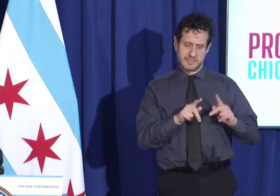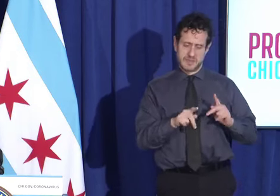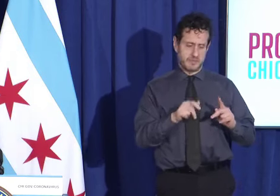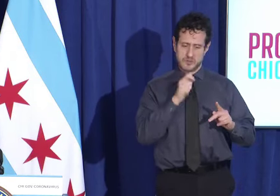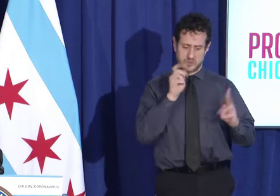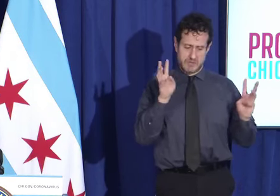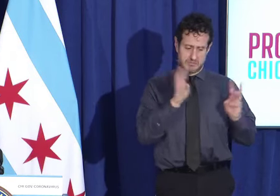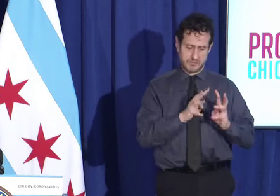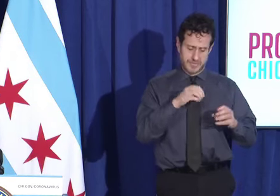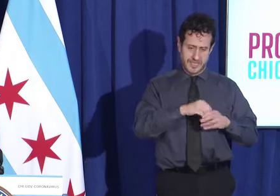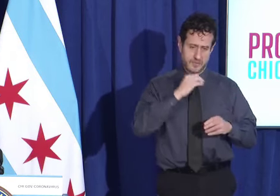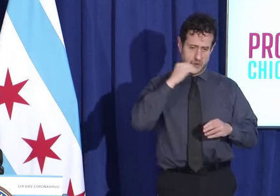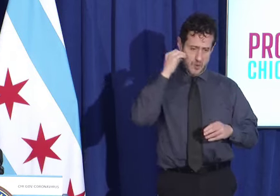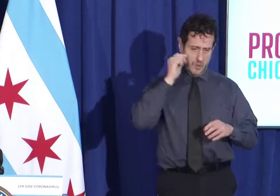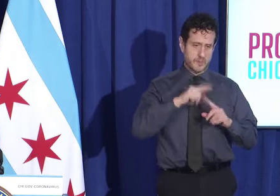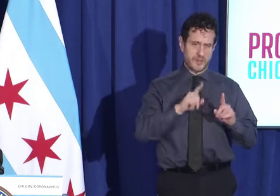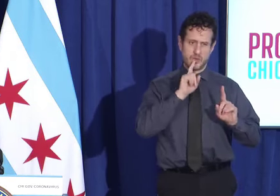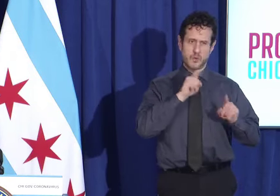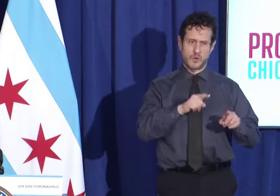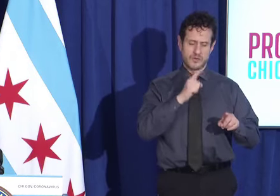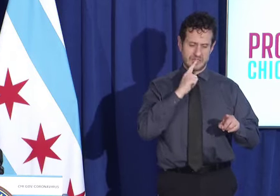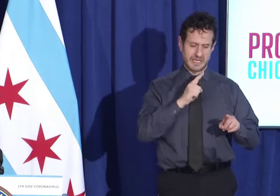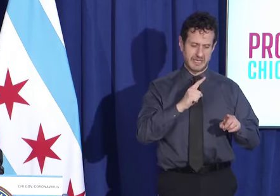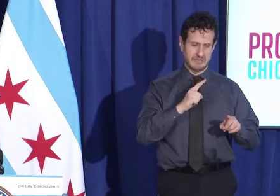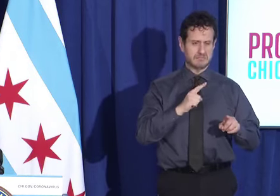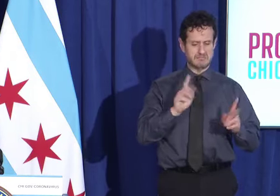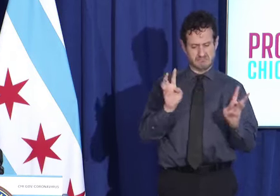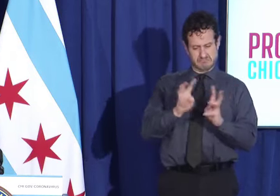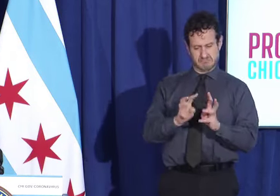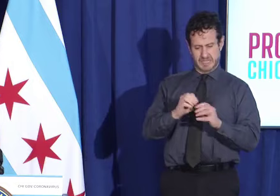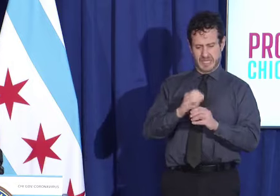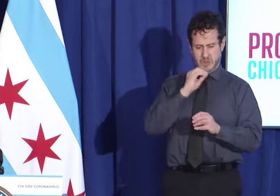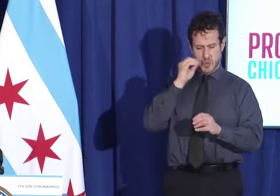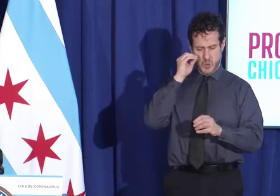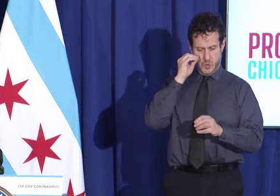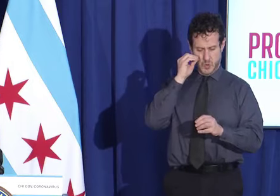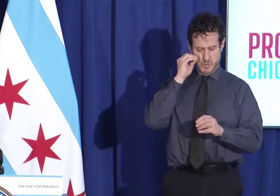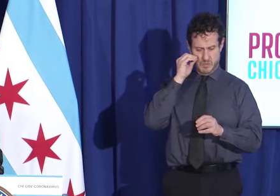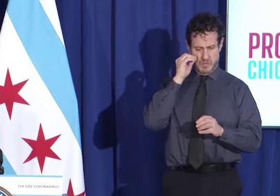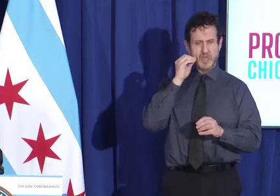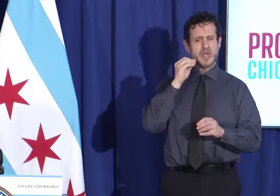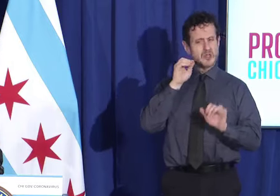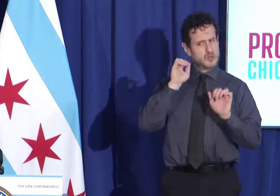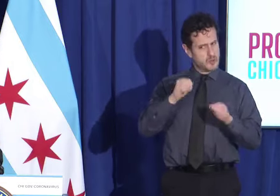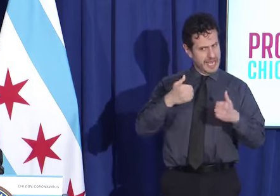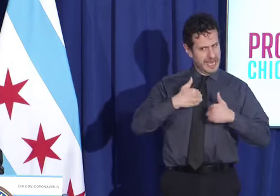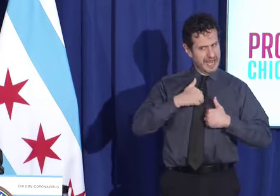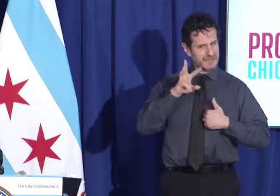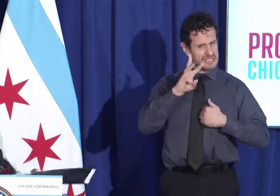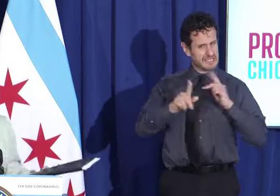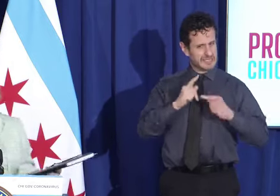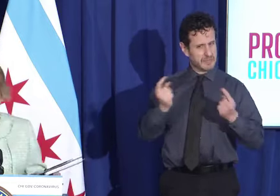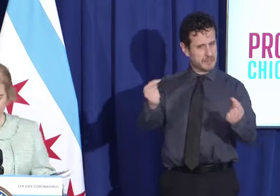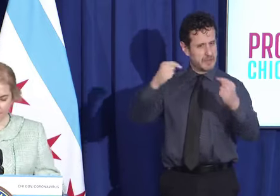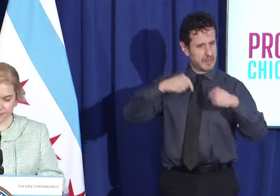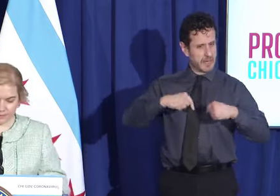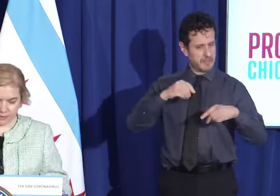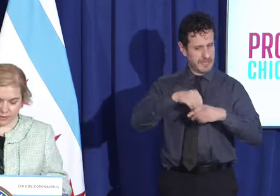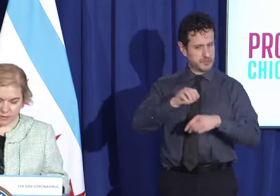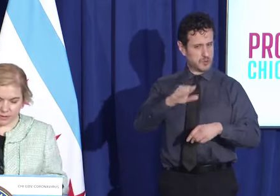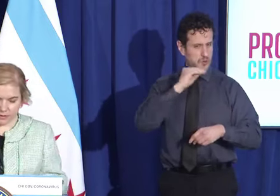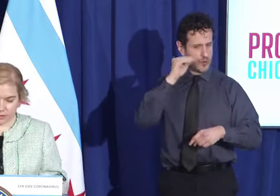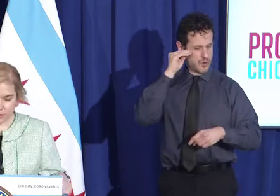requires home gatherings to limit people to six non-household members. Can you clarify this message? I can.